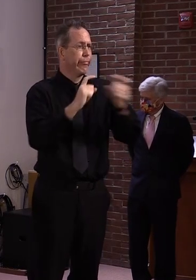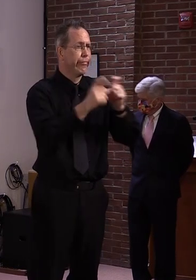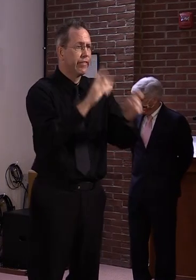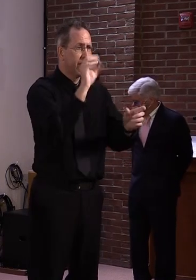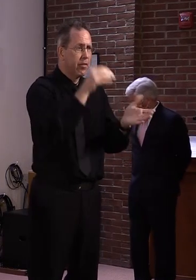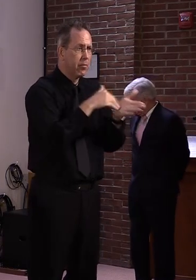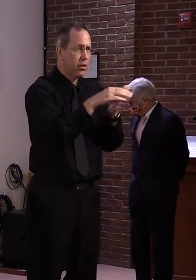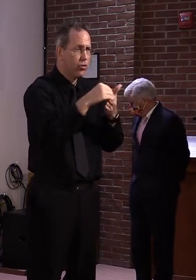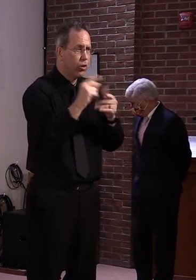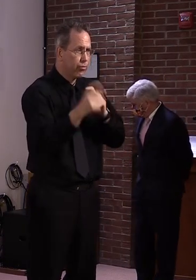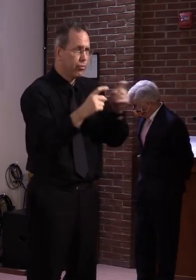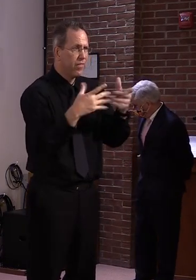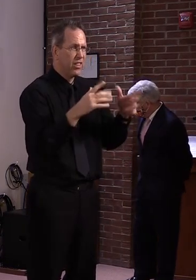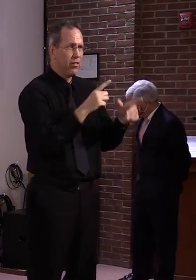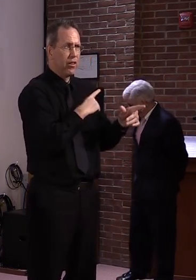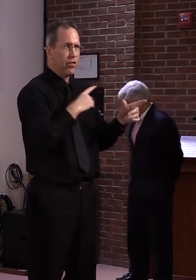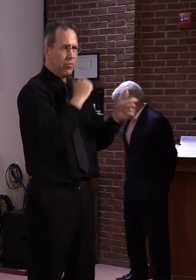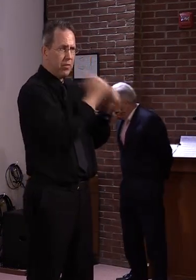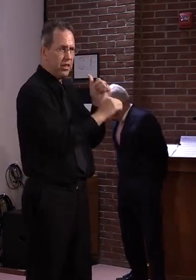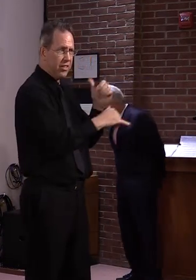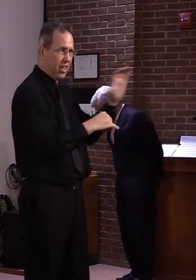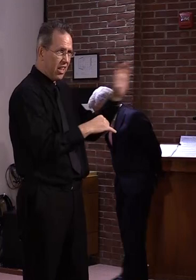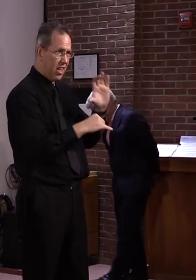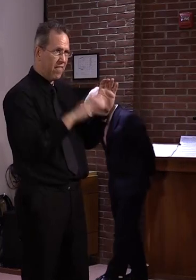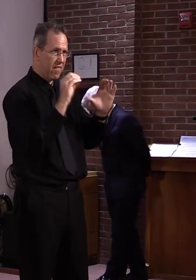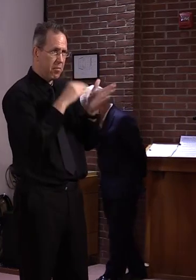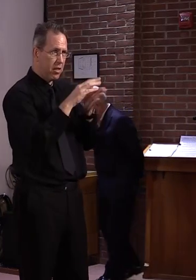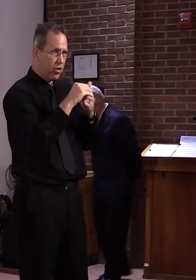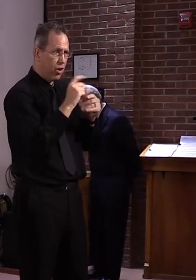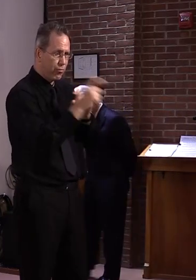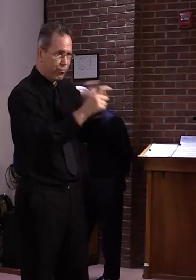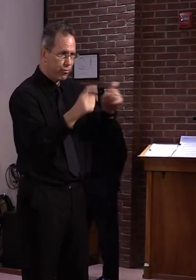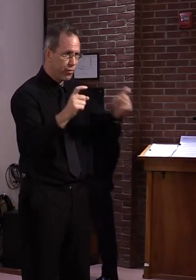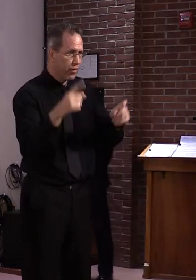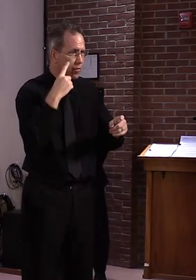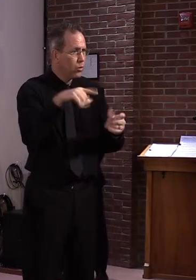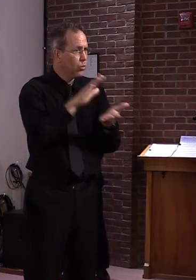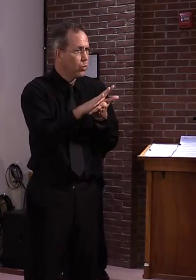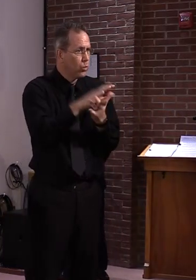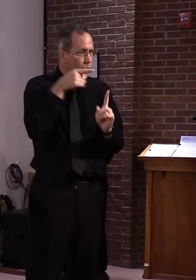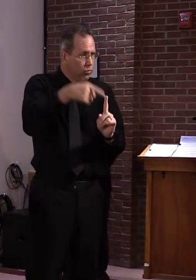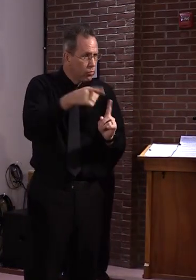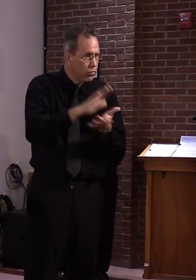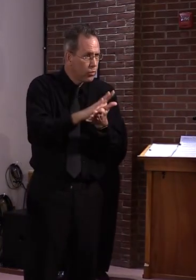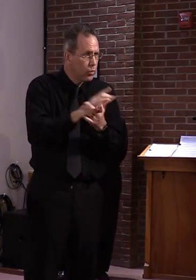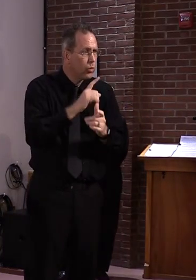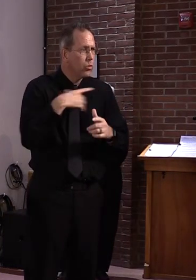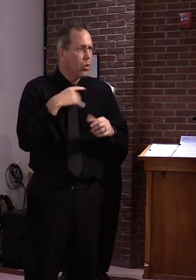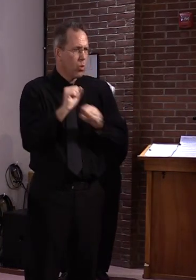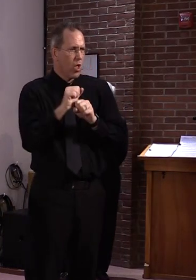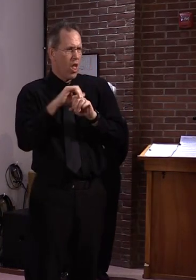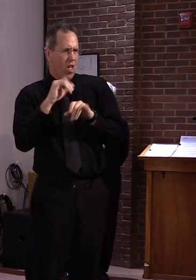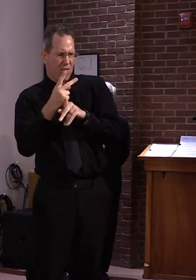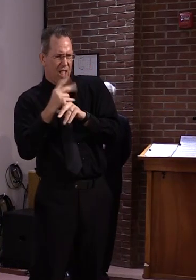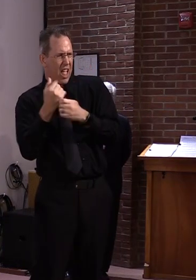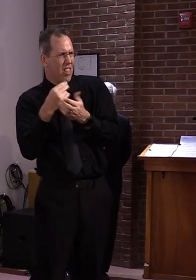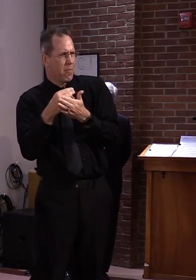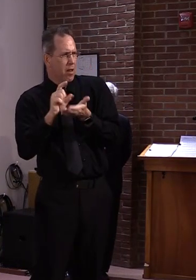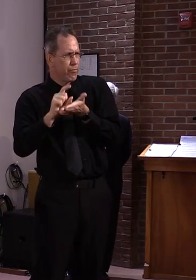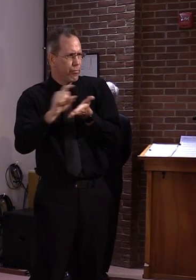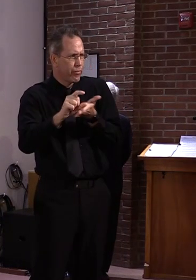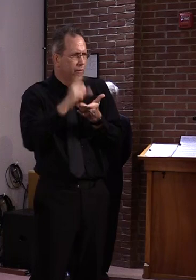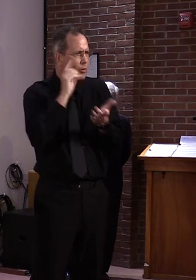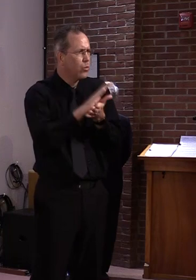turn that guidance on so we can get those funds out for the summer reopening class. If you're having about the federal government